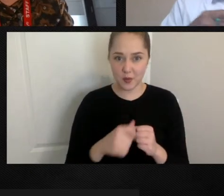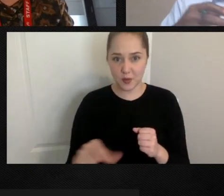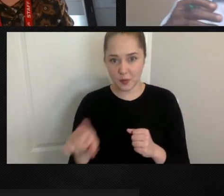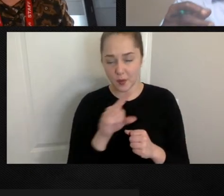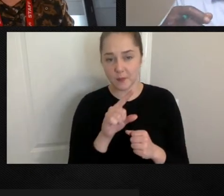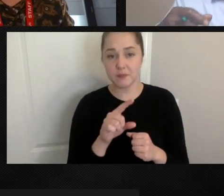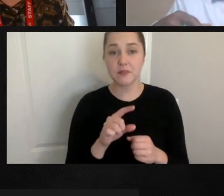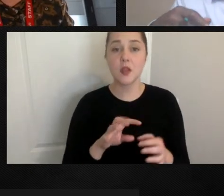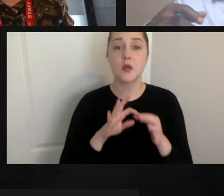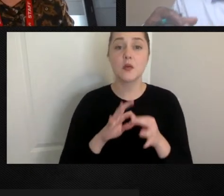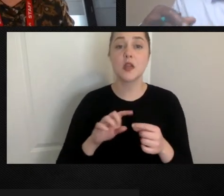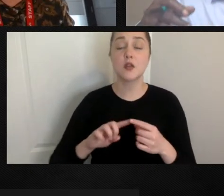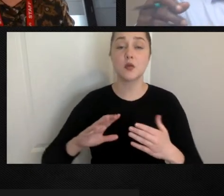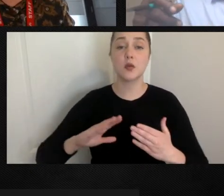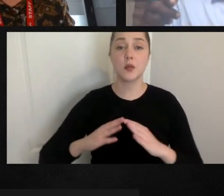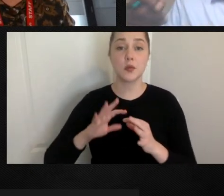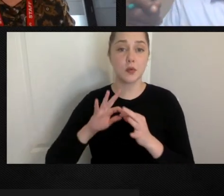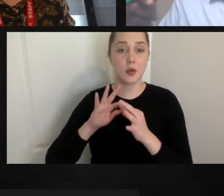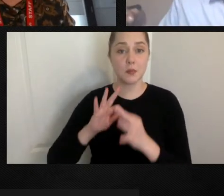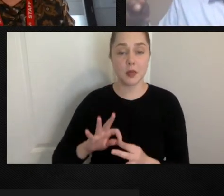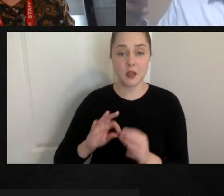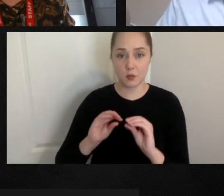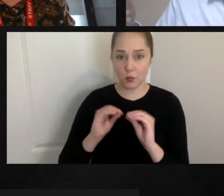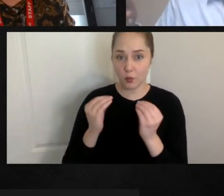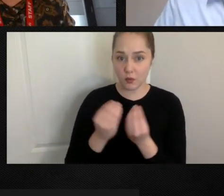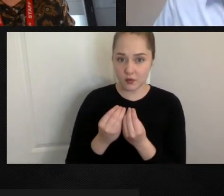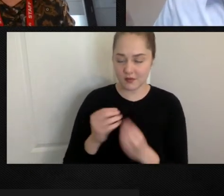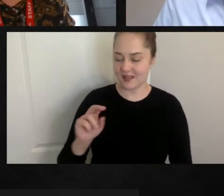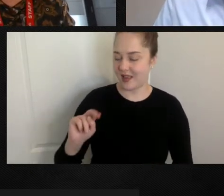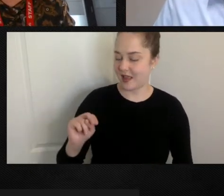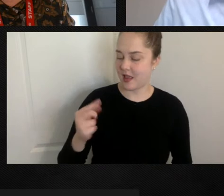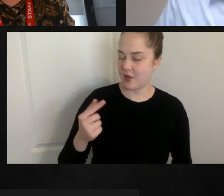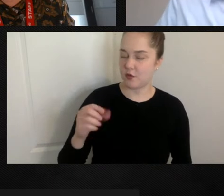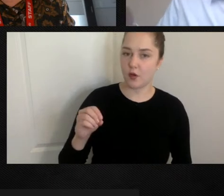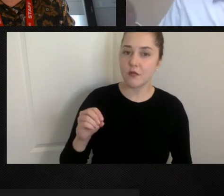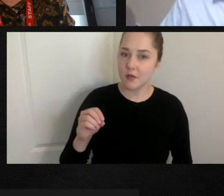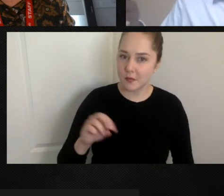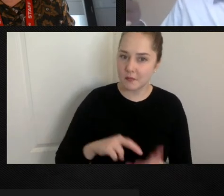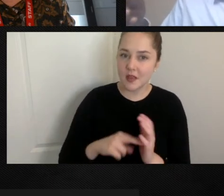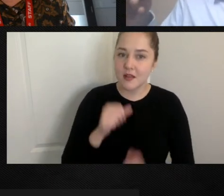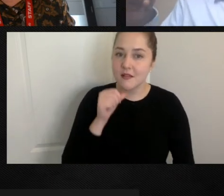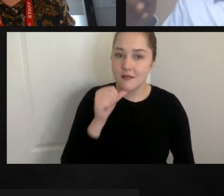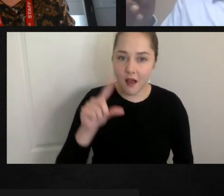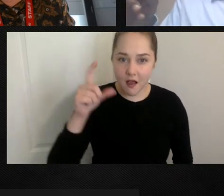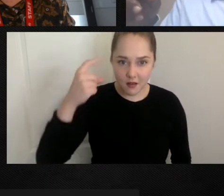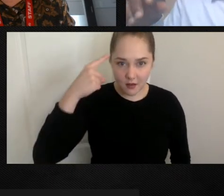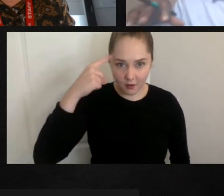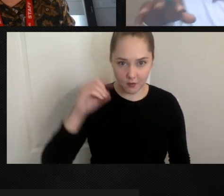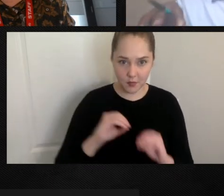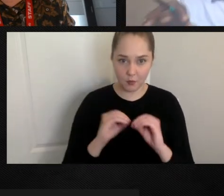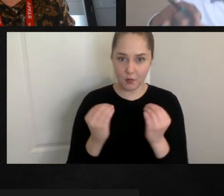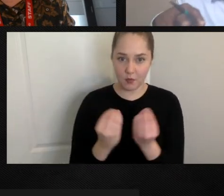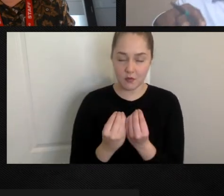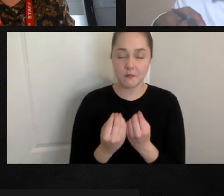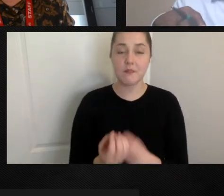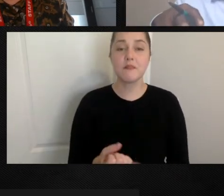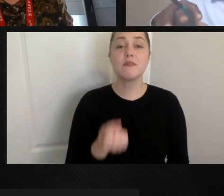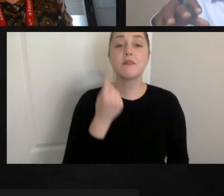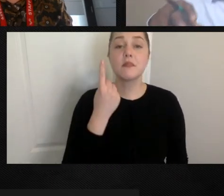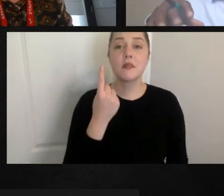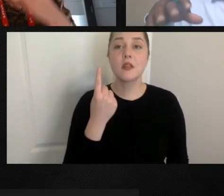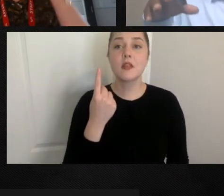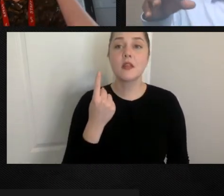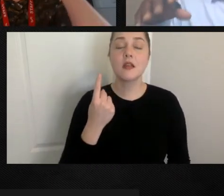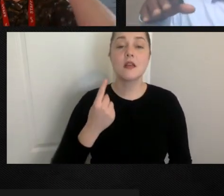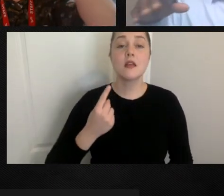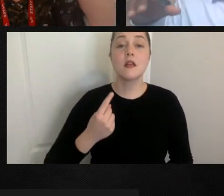when it comes to community-based organizations, NGOs, non-government organizations, that capacity building